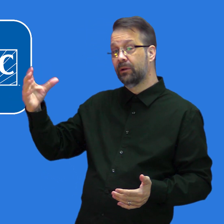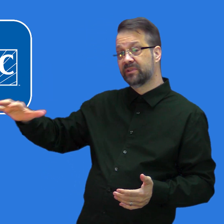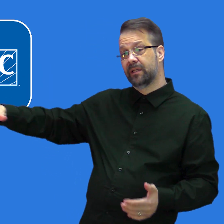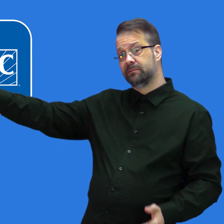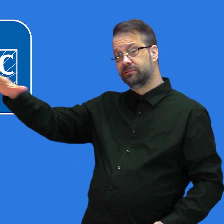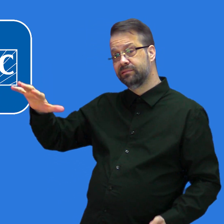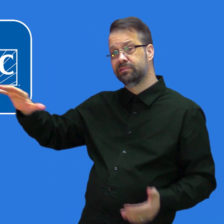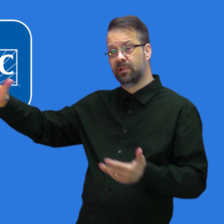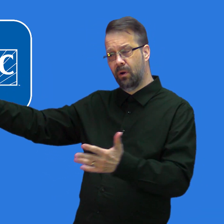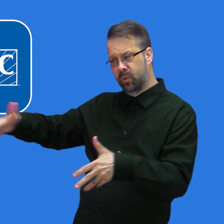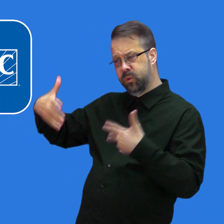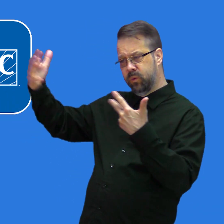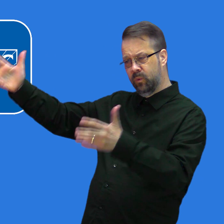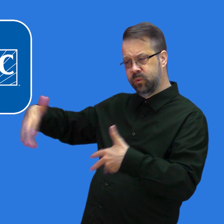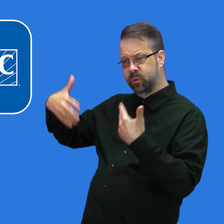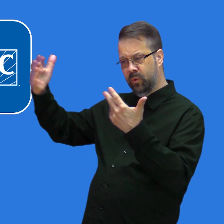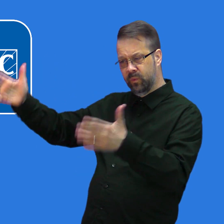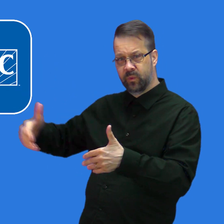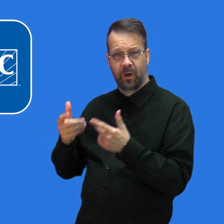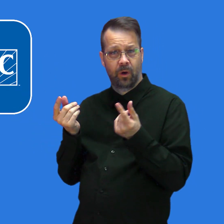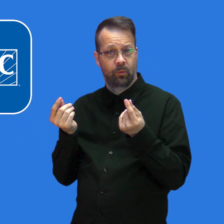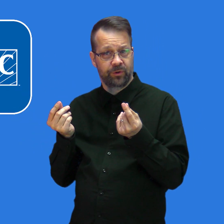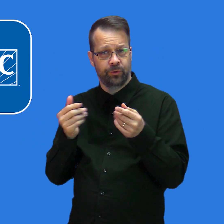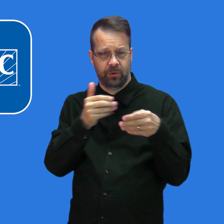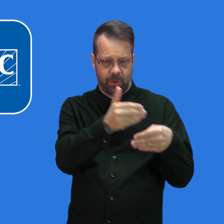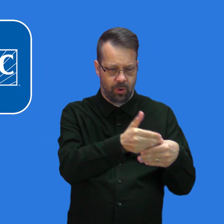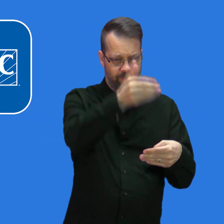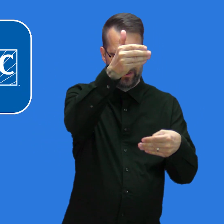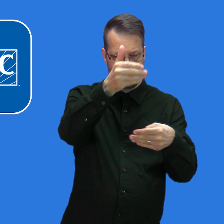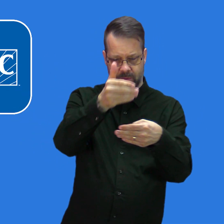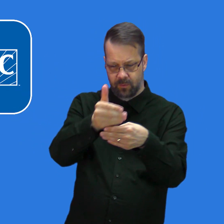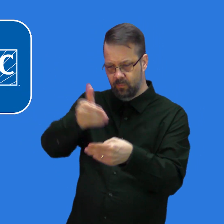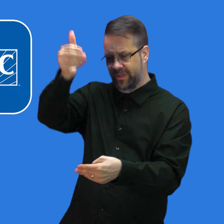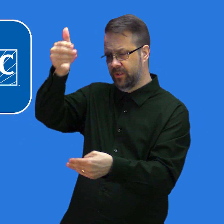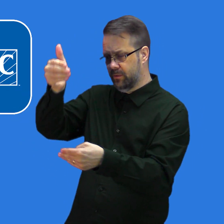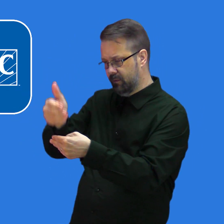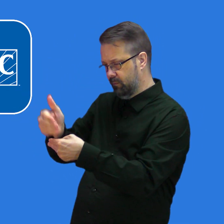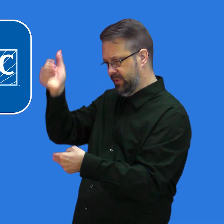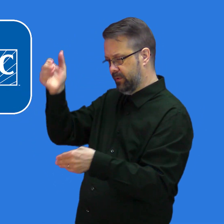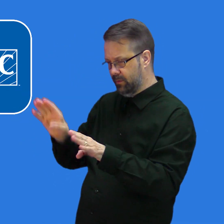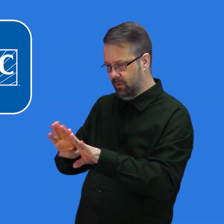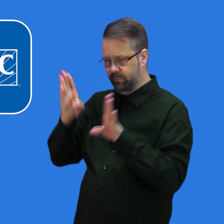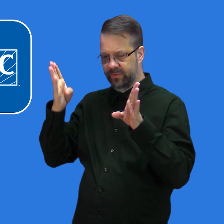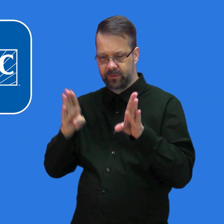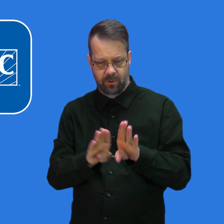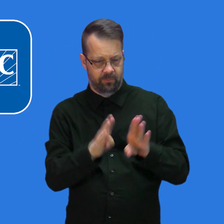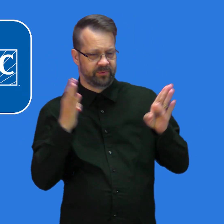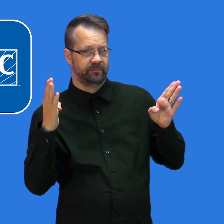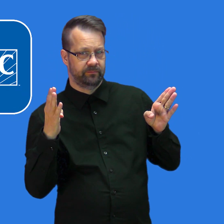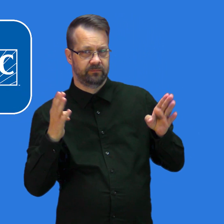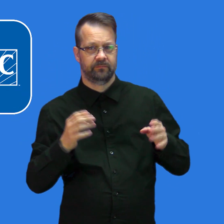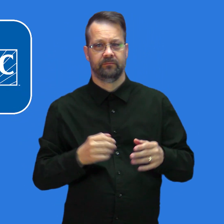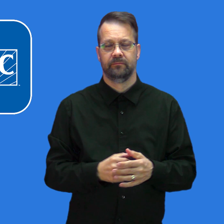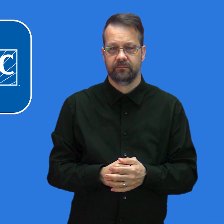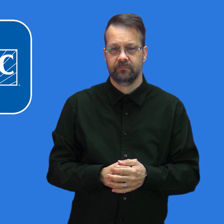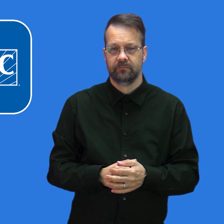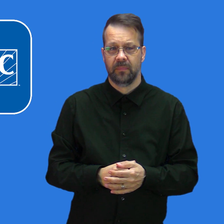Bring as much fresh, outdoor air into your home as possible. Open doors and windows as much as you